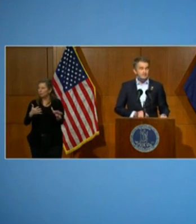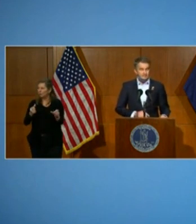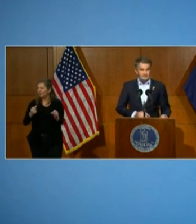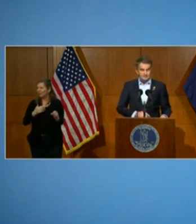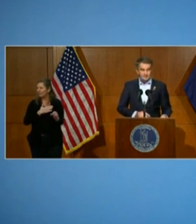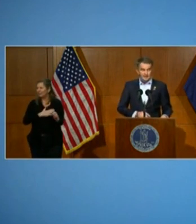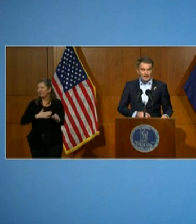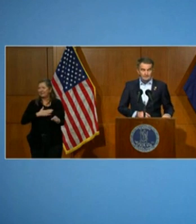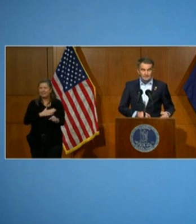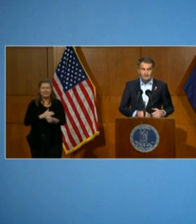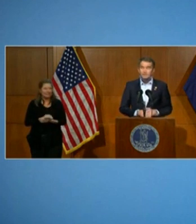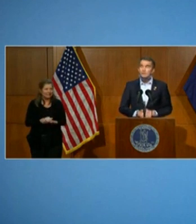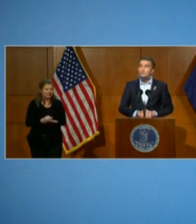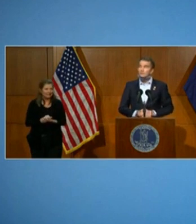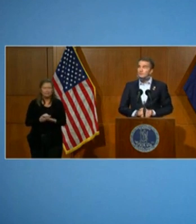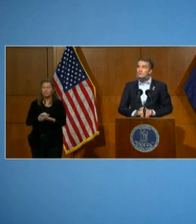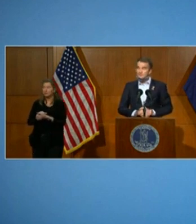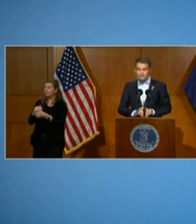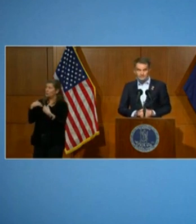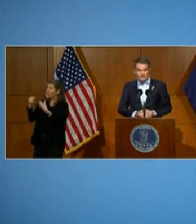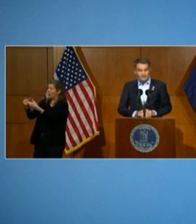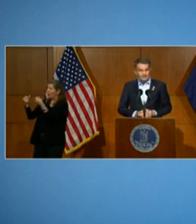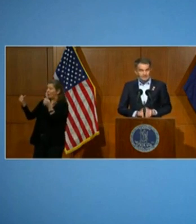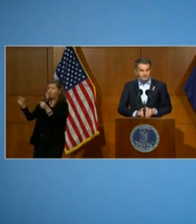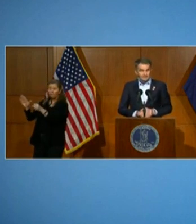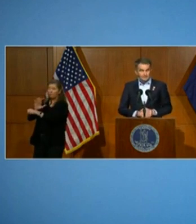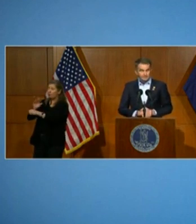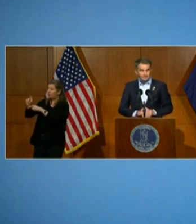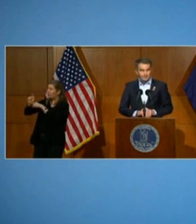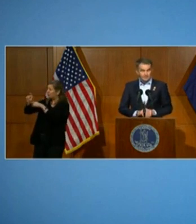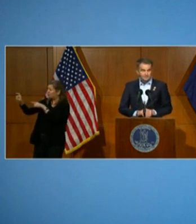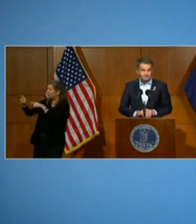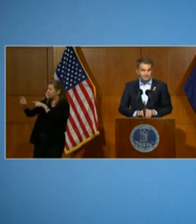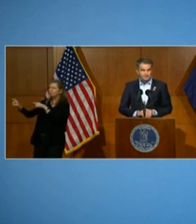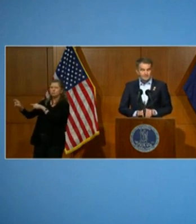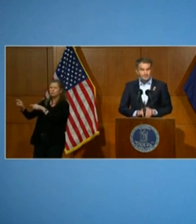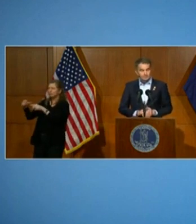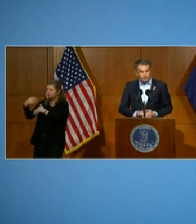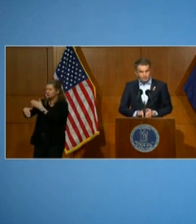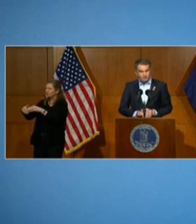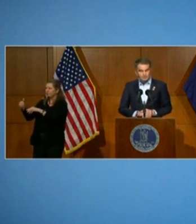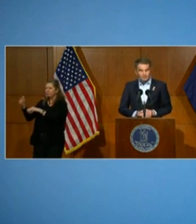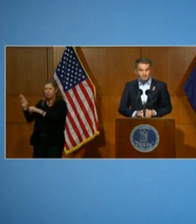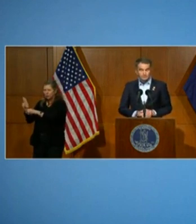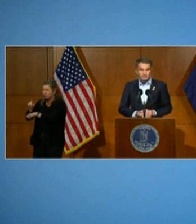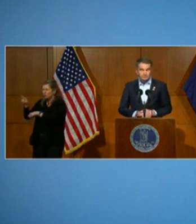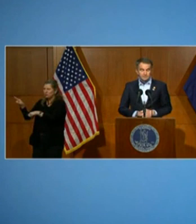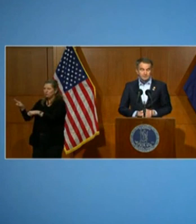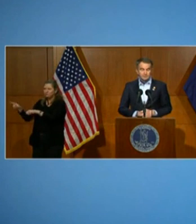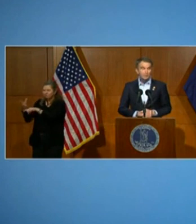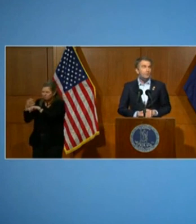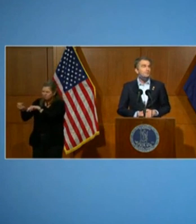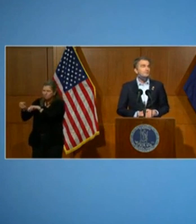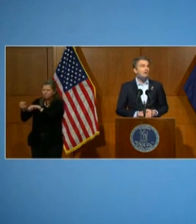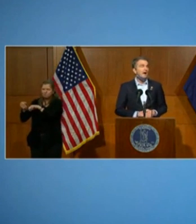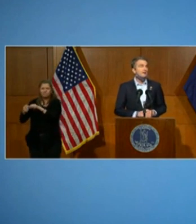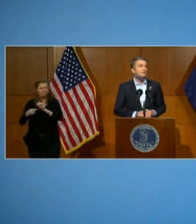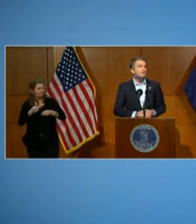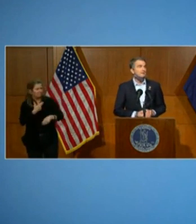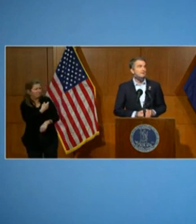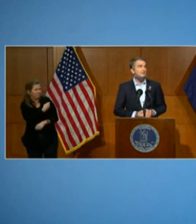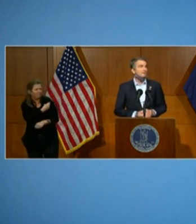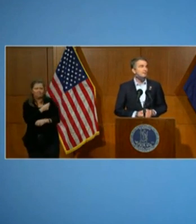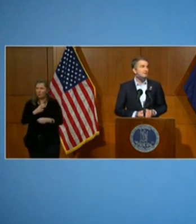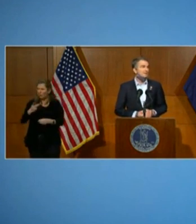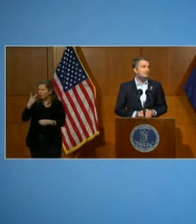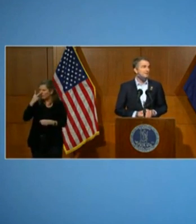please. Empty those freezers. Clear those shelves. Deploy those doses. Show us shots